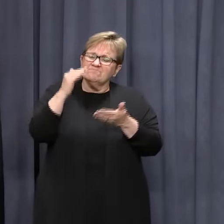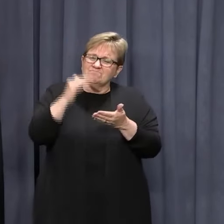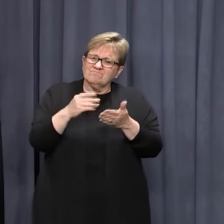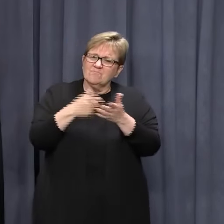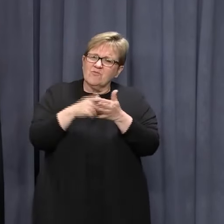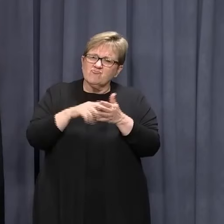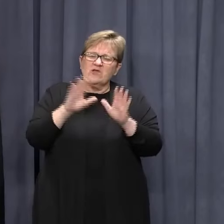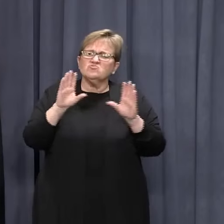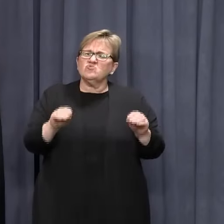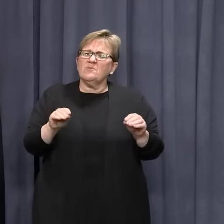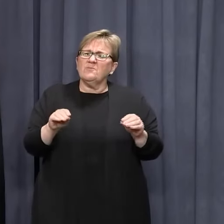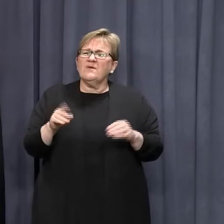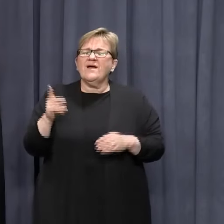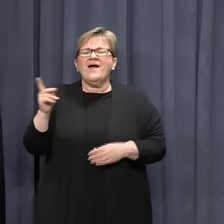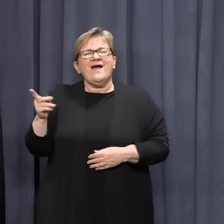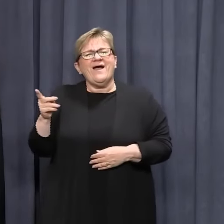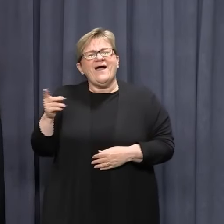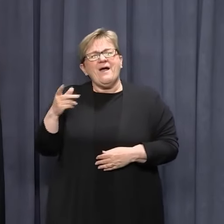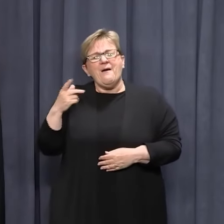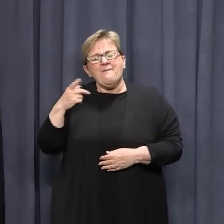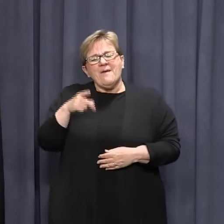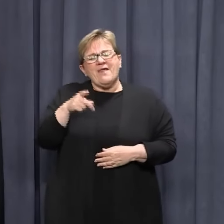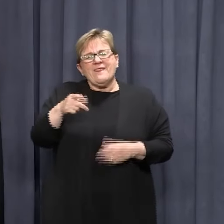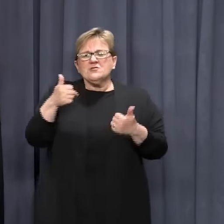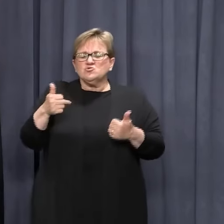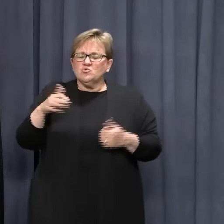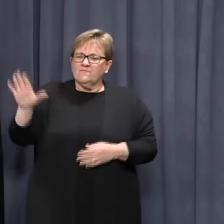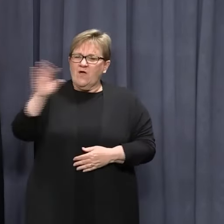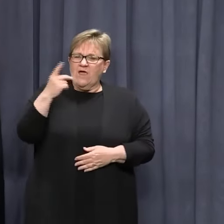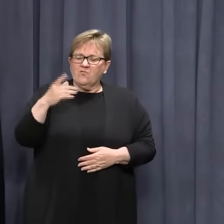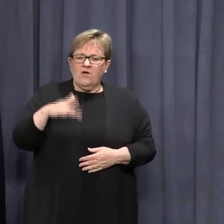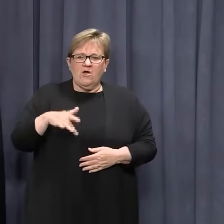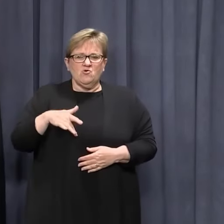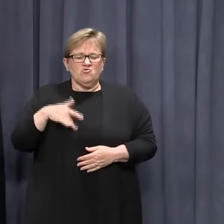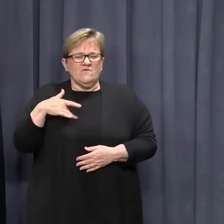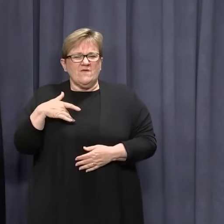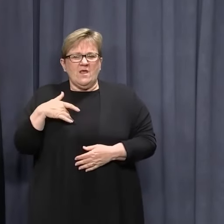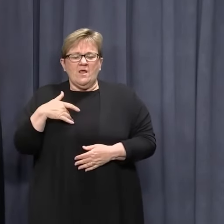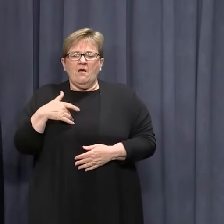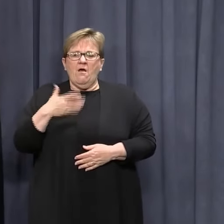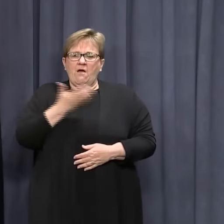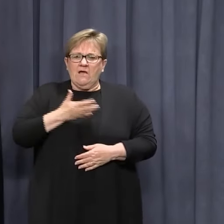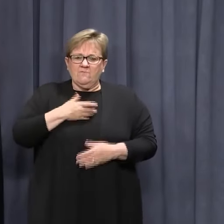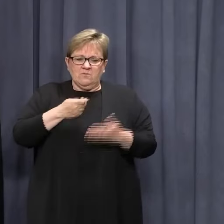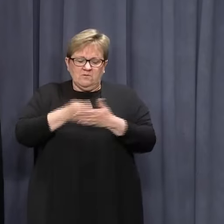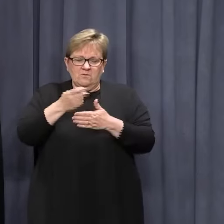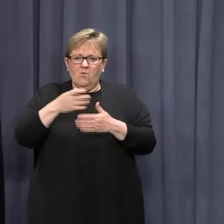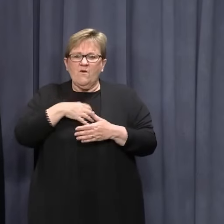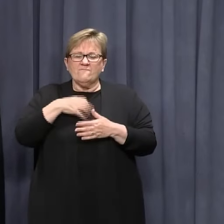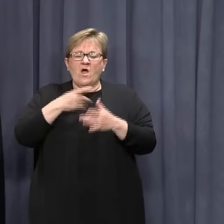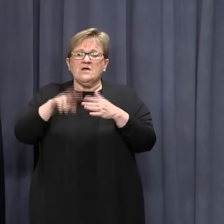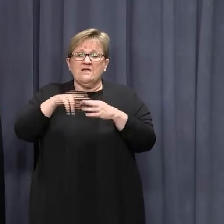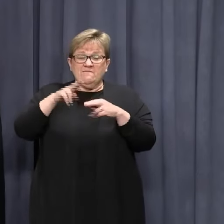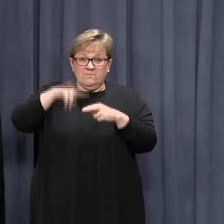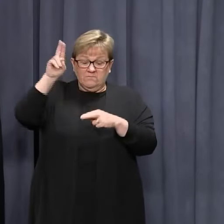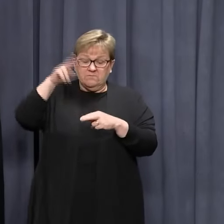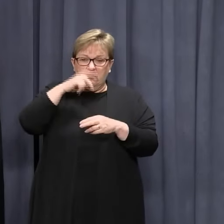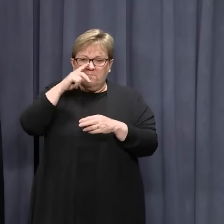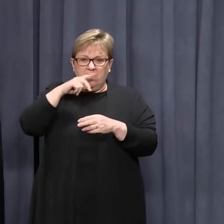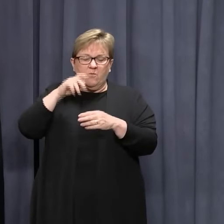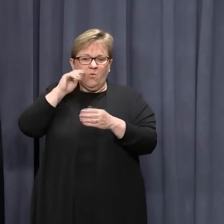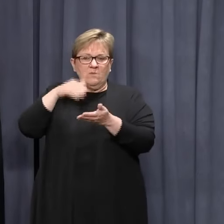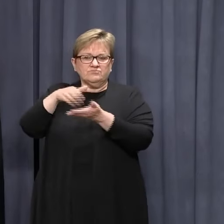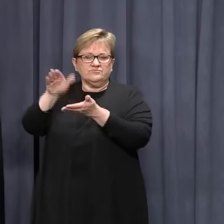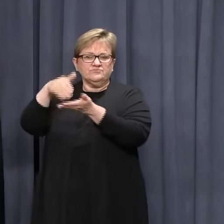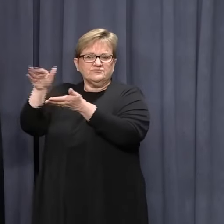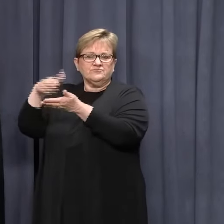The benefit of it is it provides certainty for everyone. And we're very concerned about mass evictions during the course of